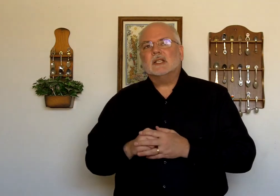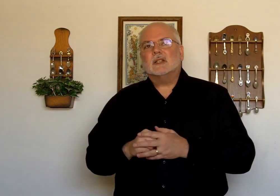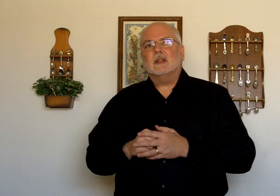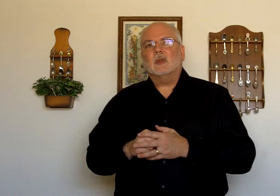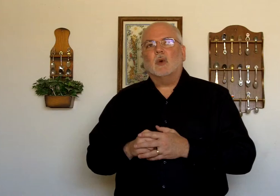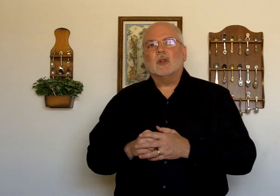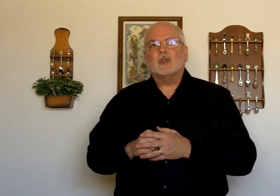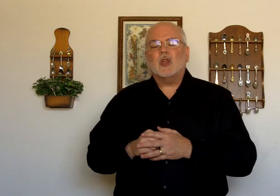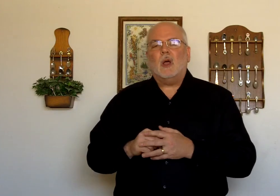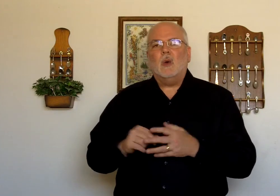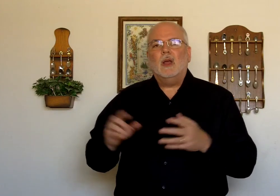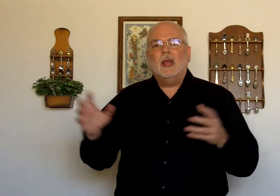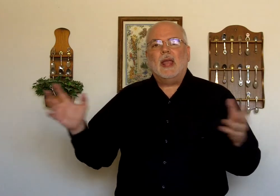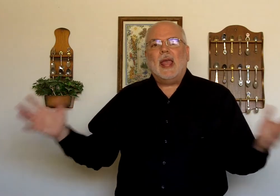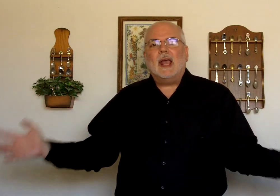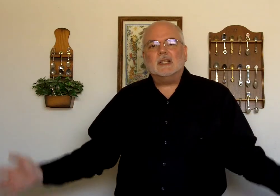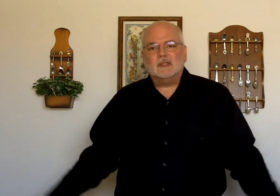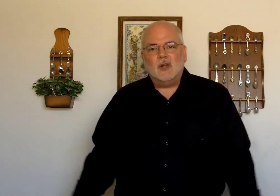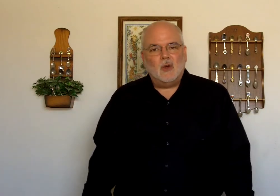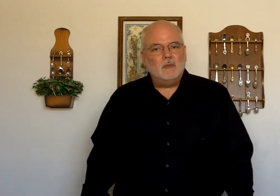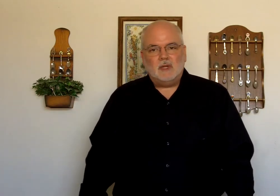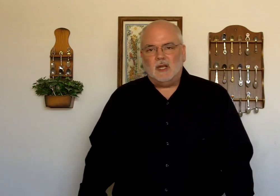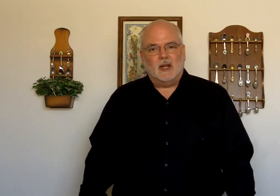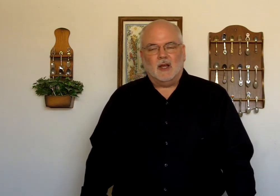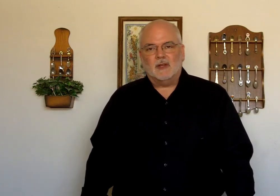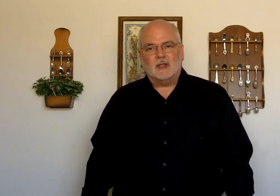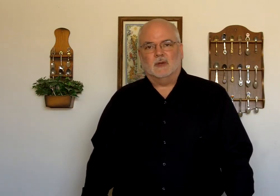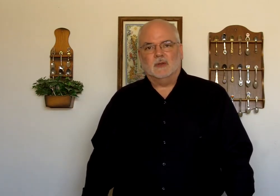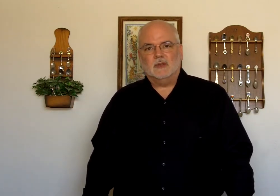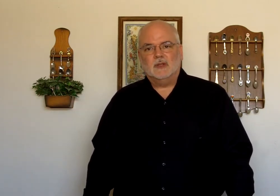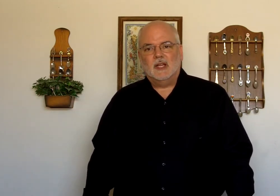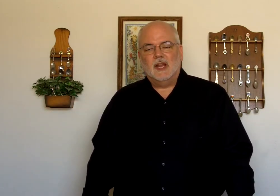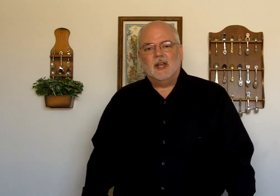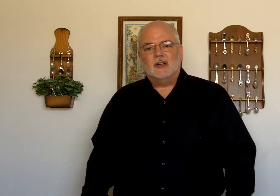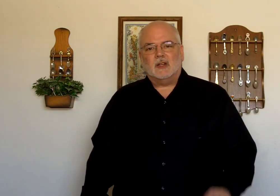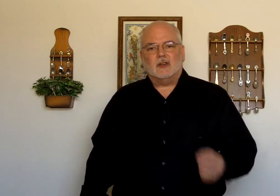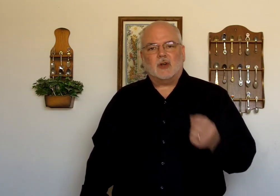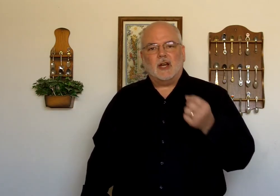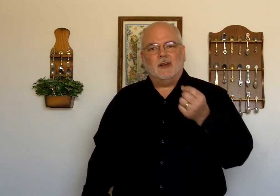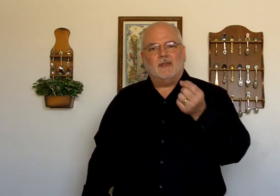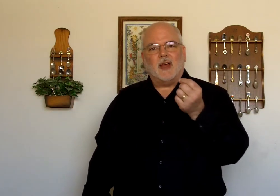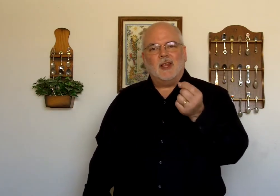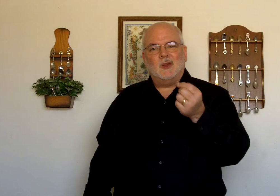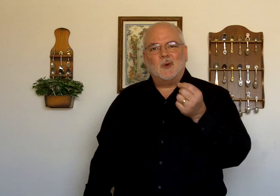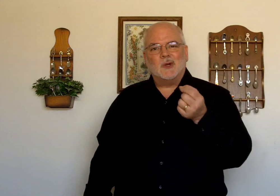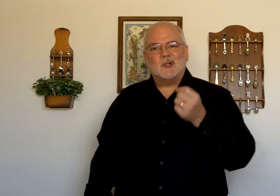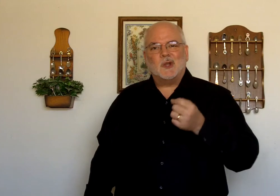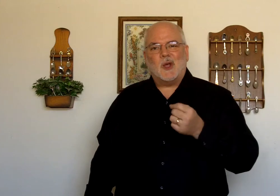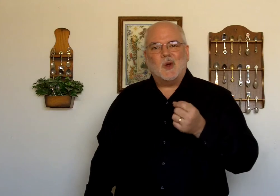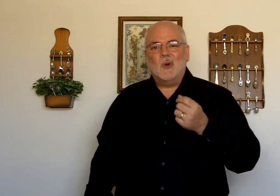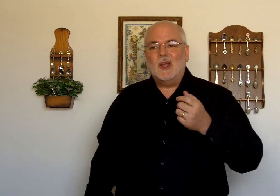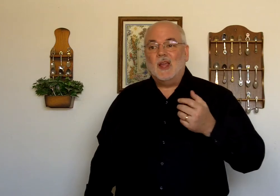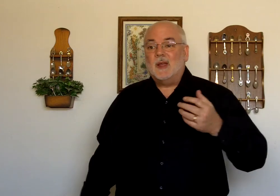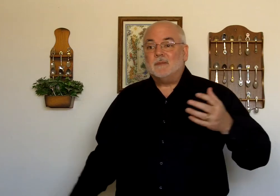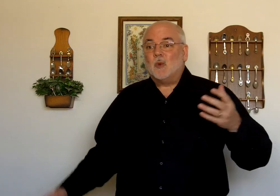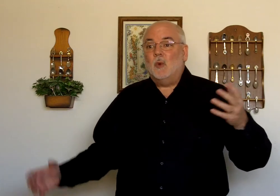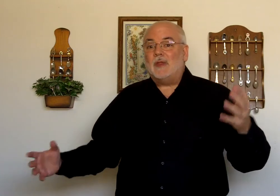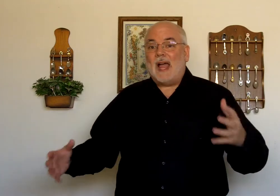The word so. Has no meaning of its own. To try to define the word so. Without